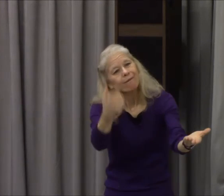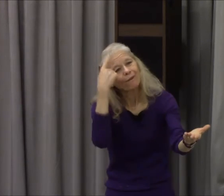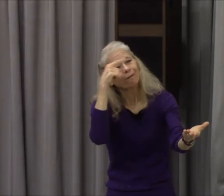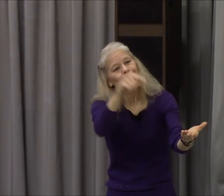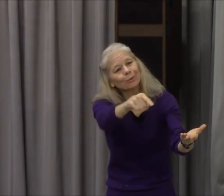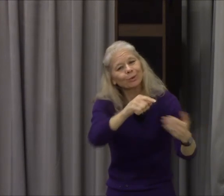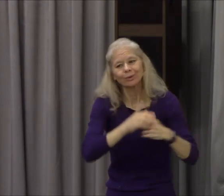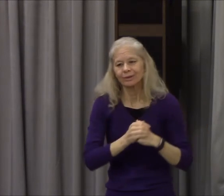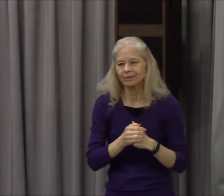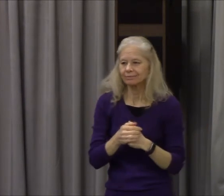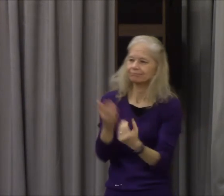where is that sting